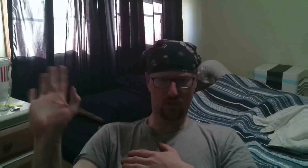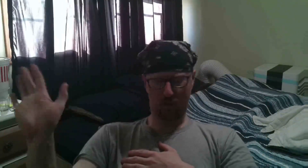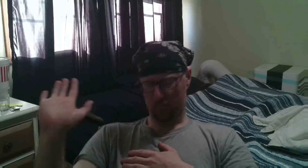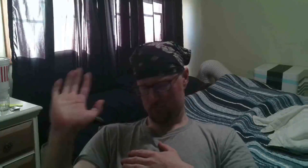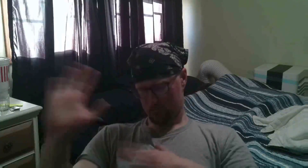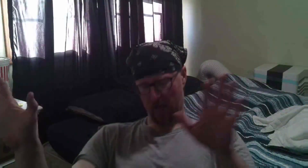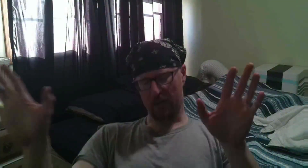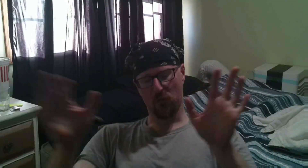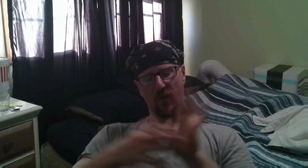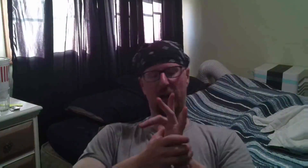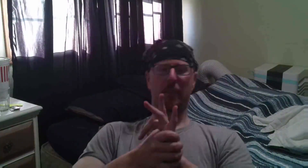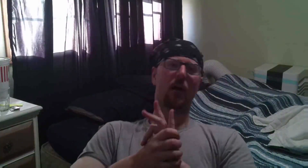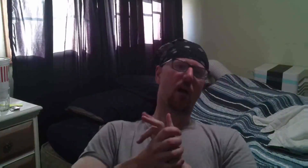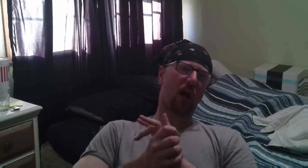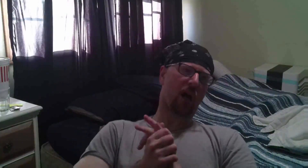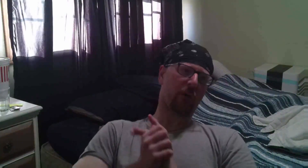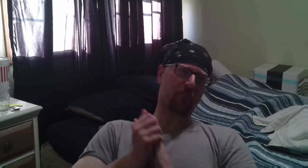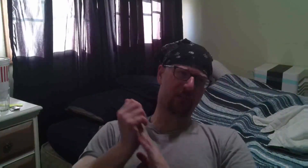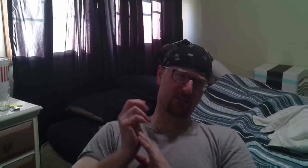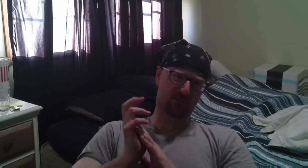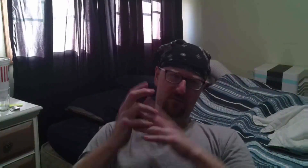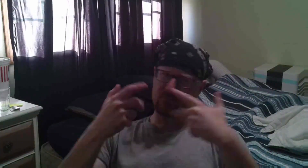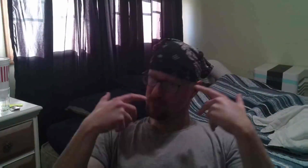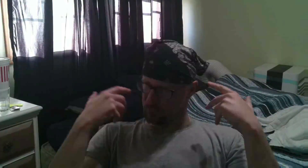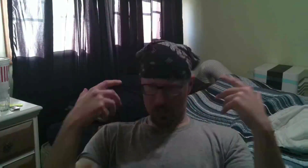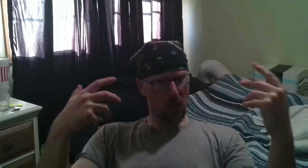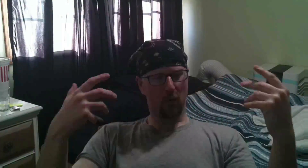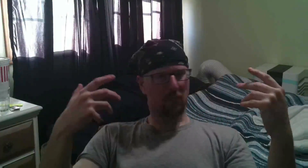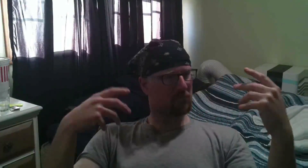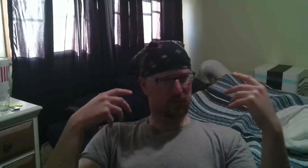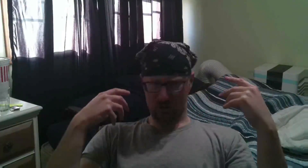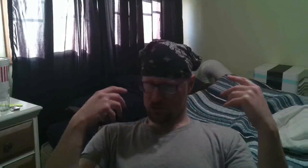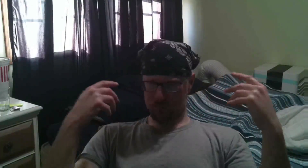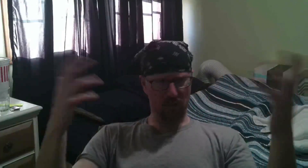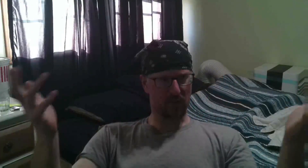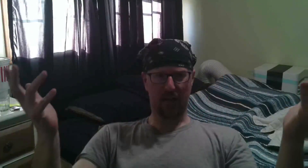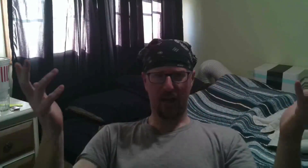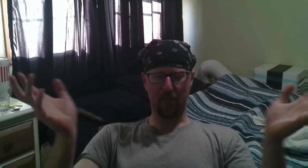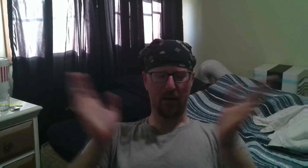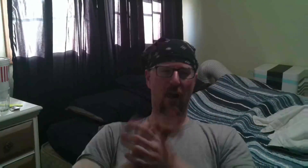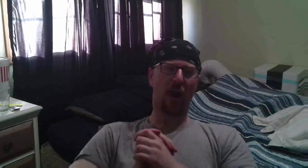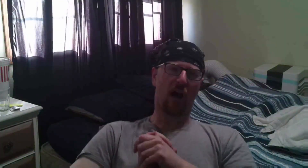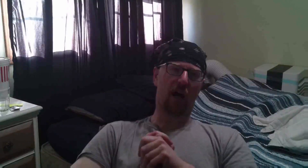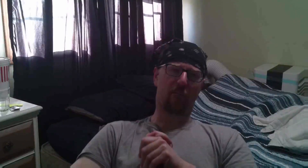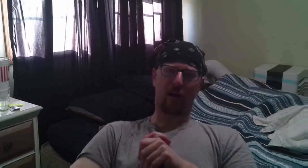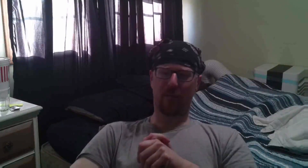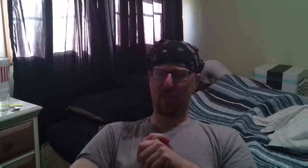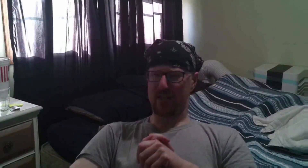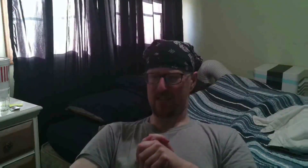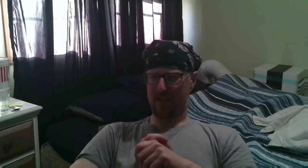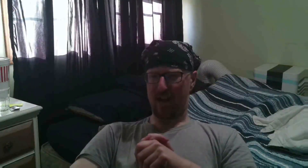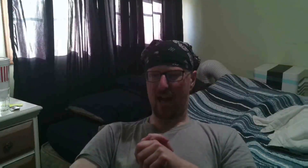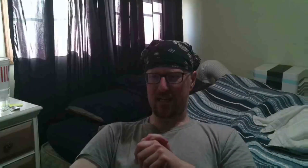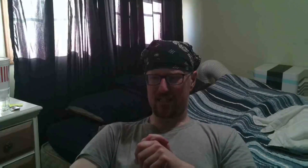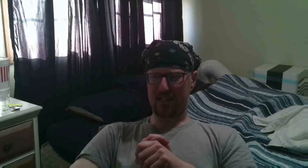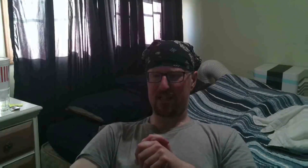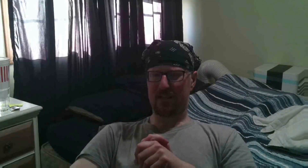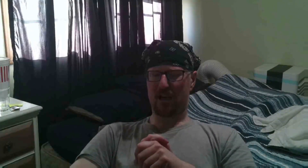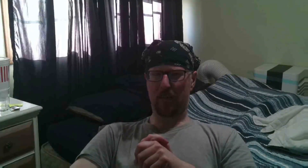good okay move on um because you know stuff can happen um the biggest thing I see coming